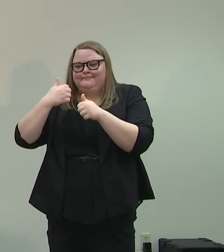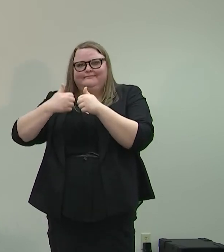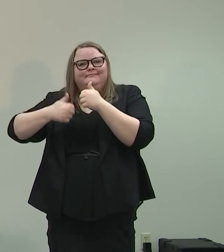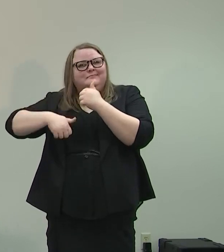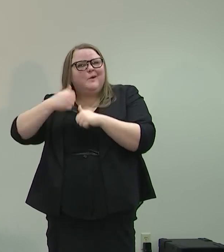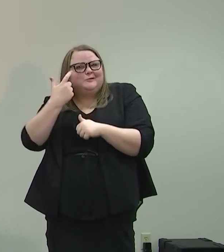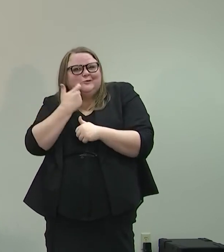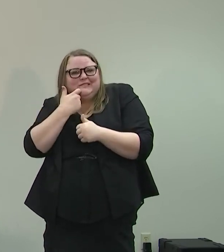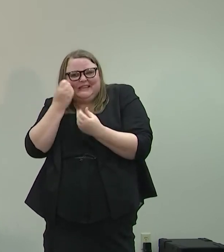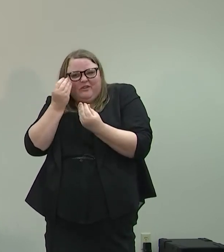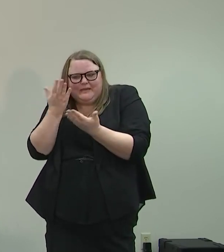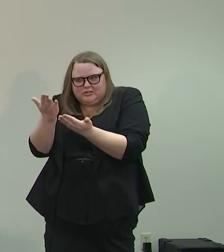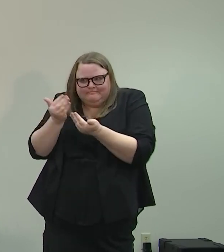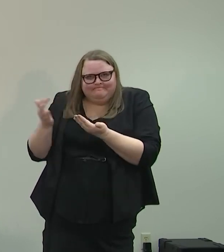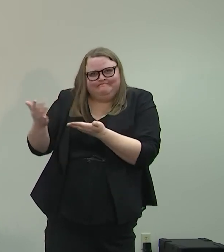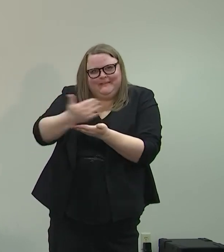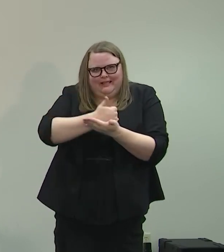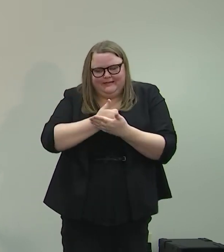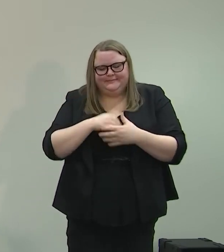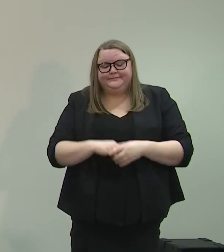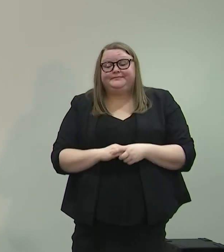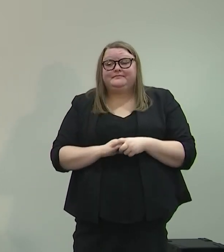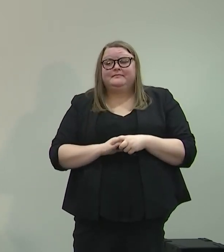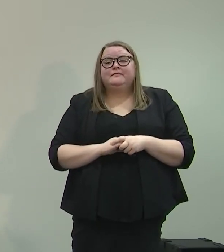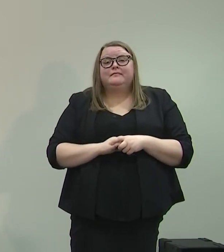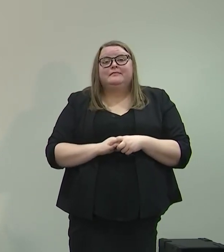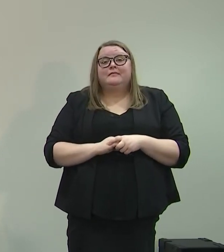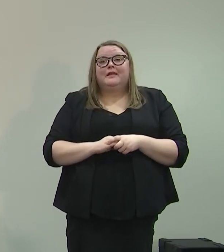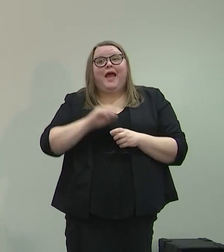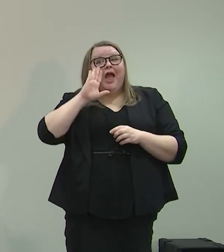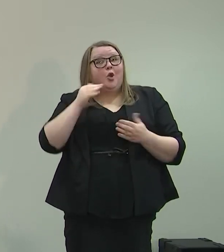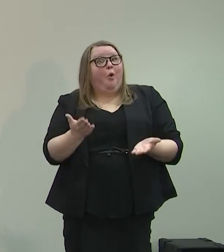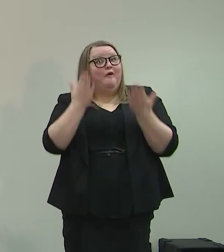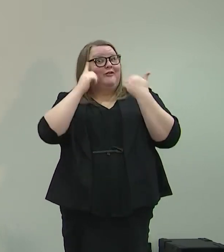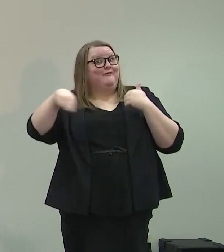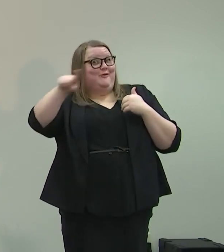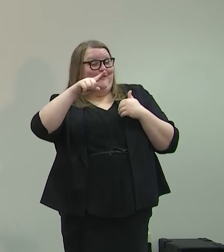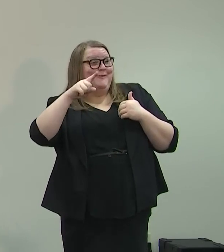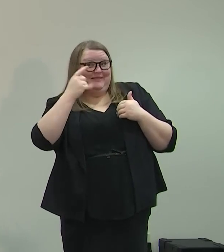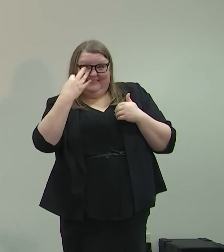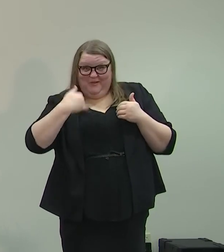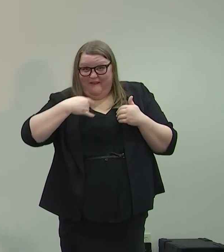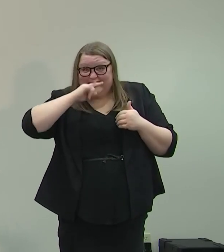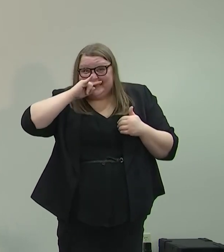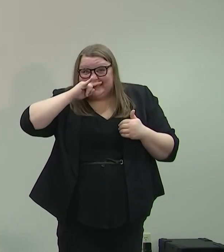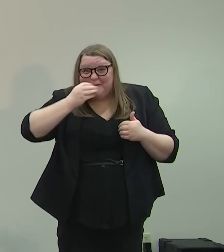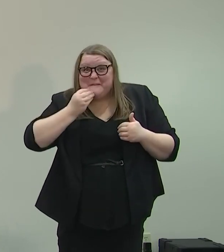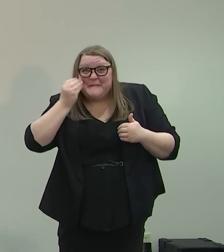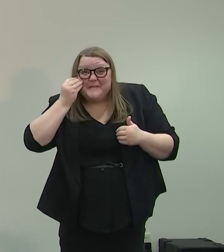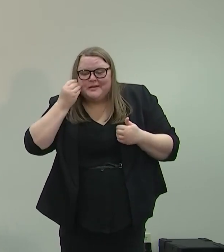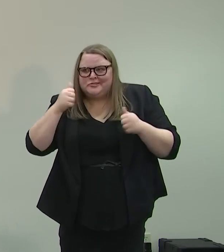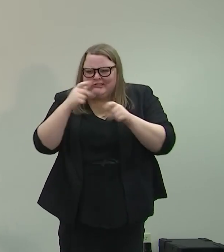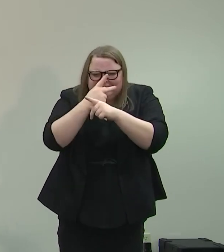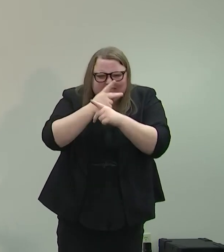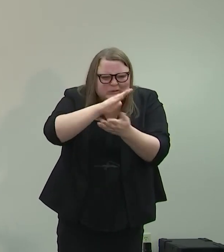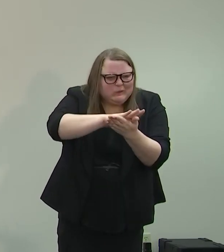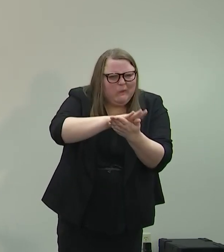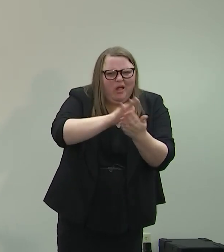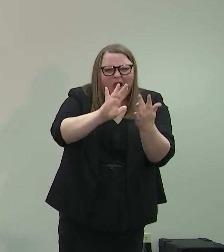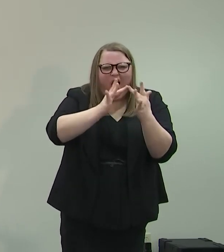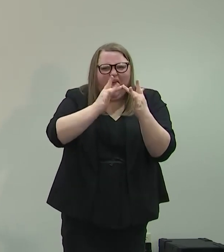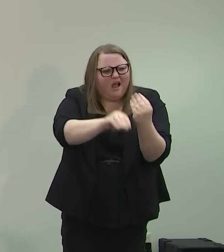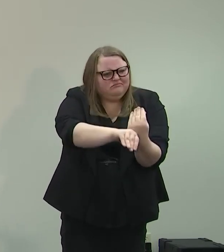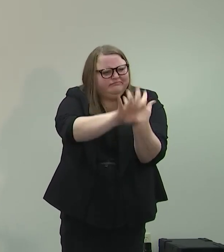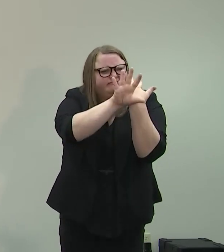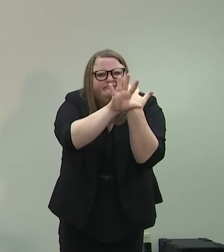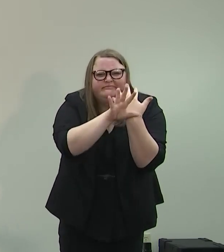that. It's overwhelming for a lot of you out there, folks out there with kids. You're trying to figure out how to log on to your computer for their kid's